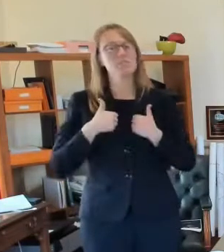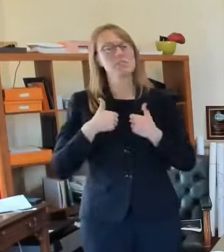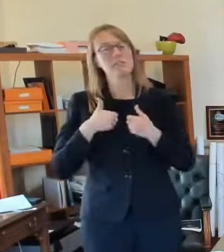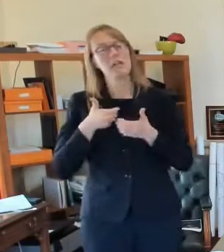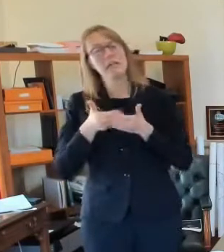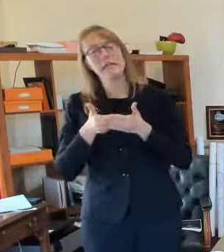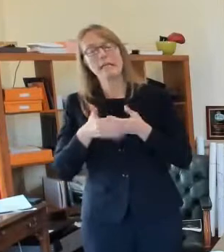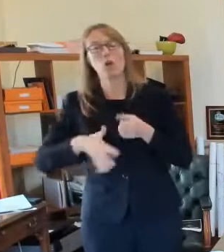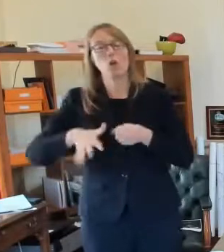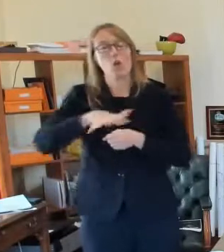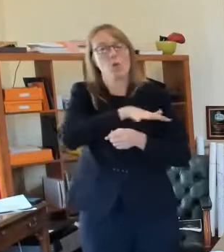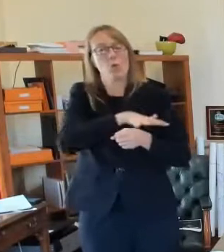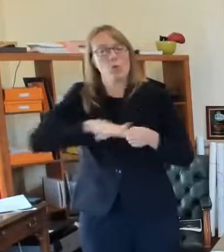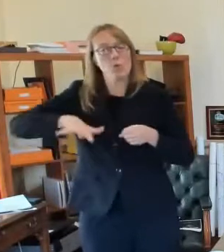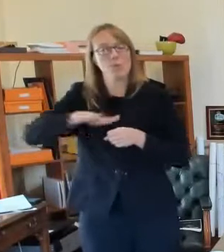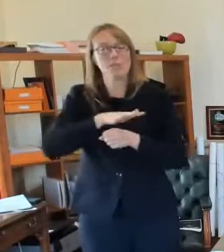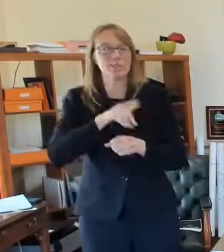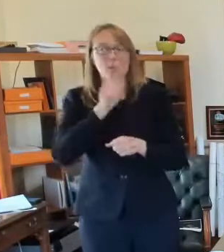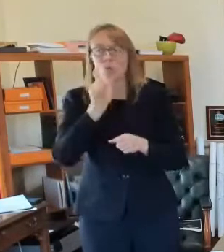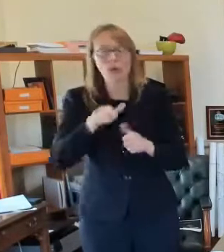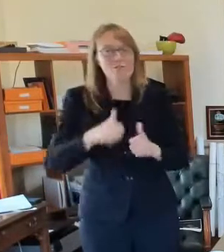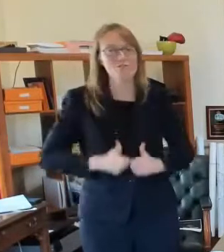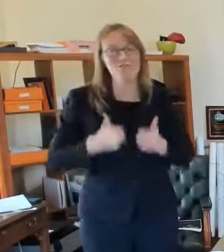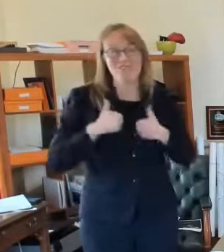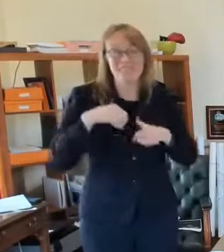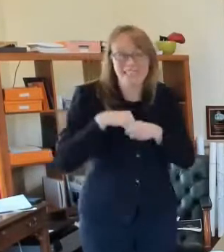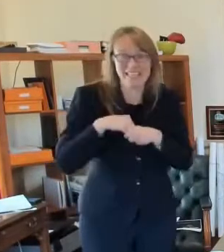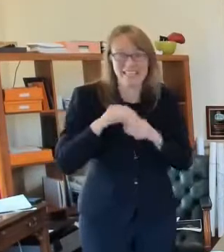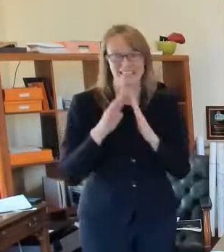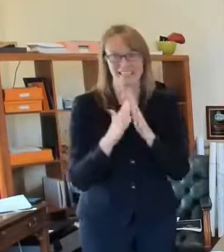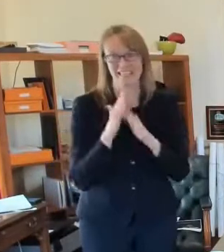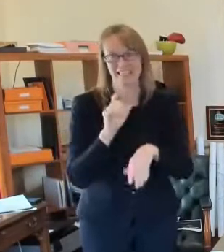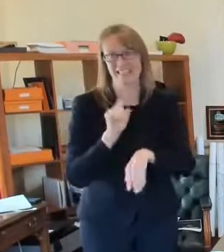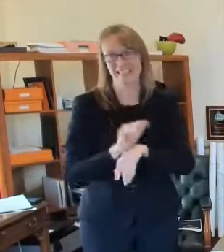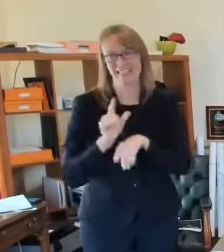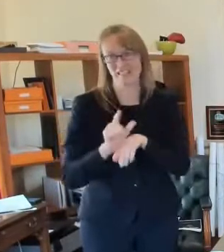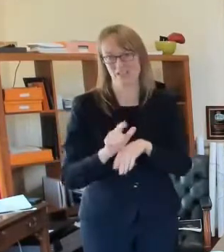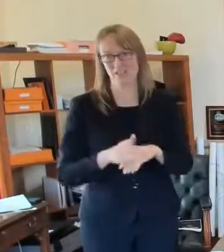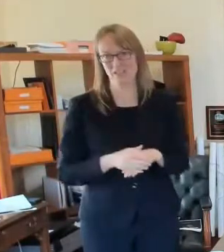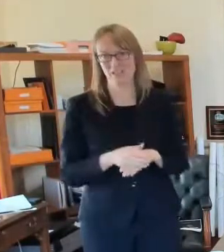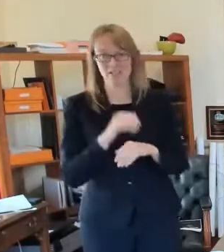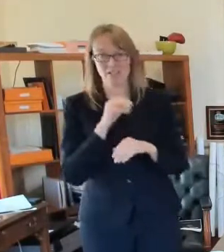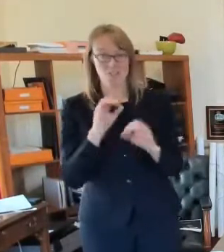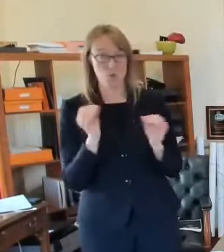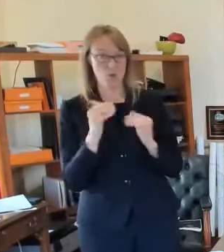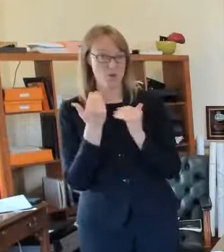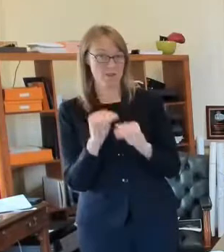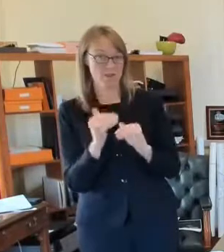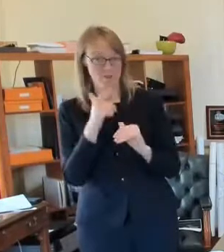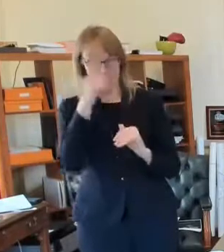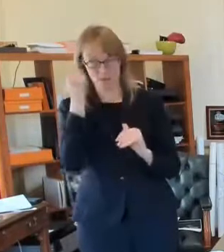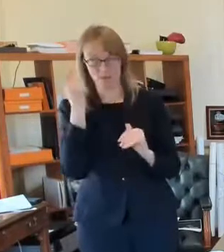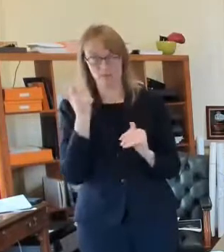cdl for for truck drivers i'll call them right heavy equipment operators at this point in time because we are so short um